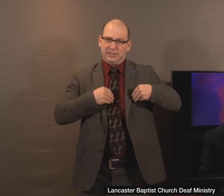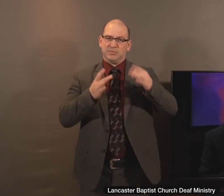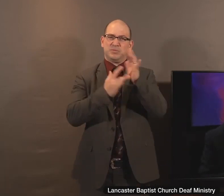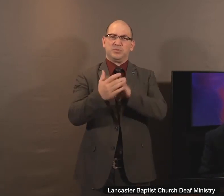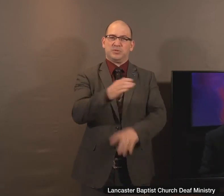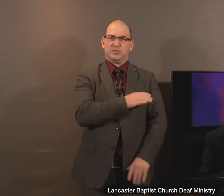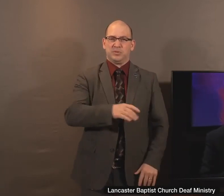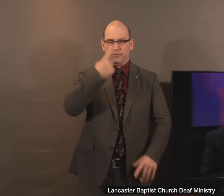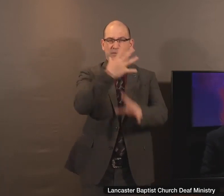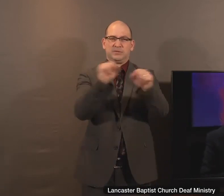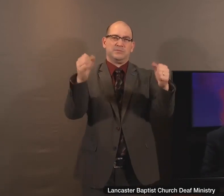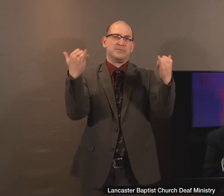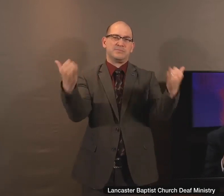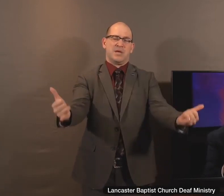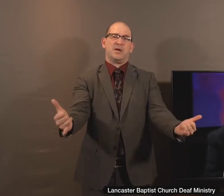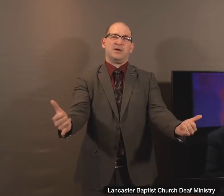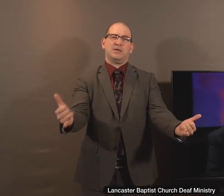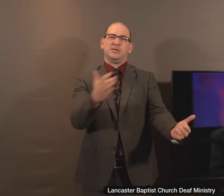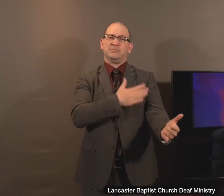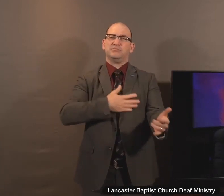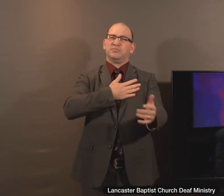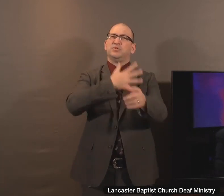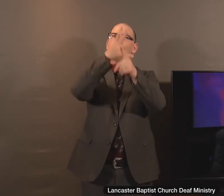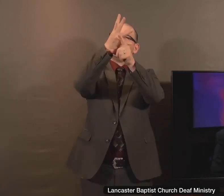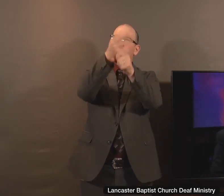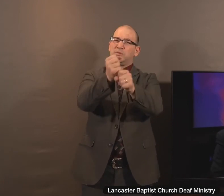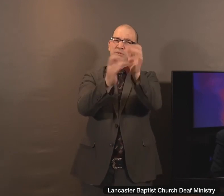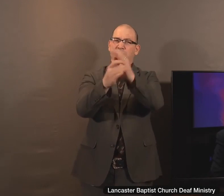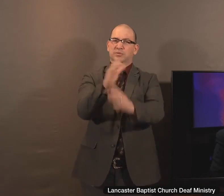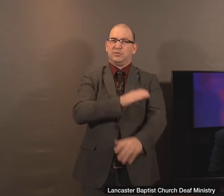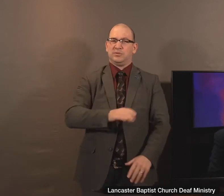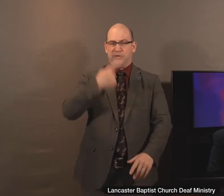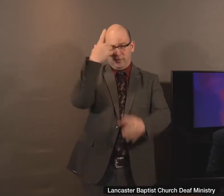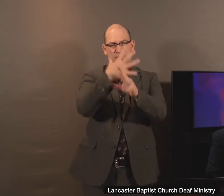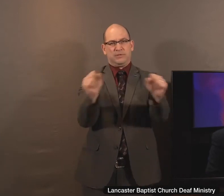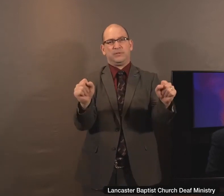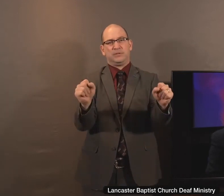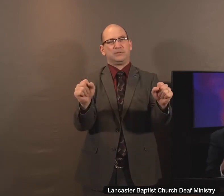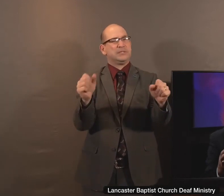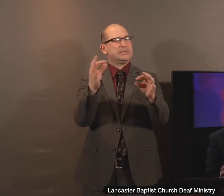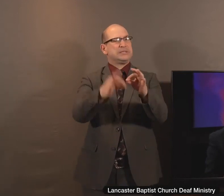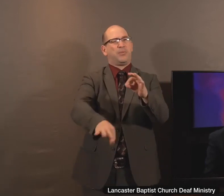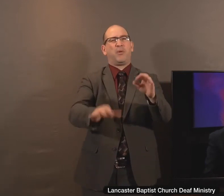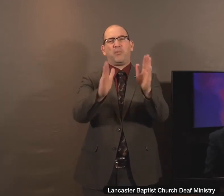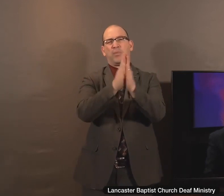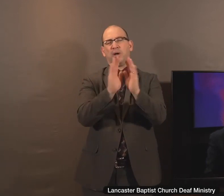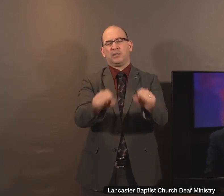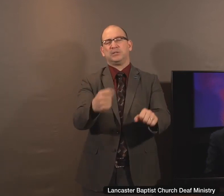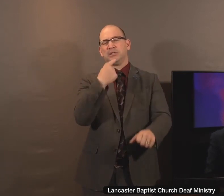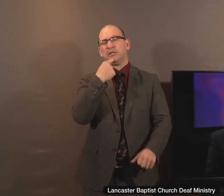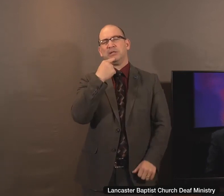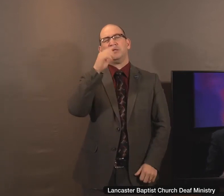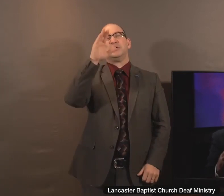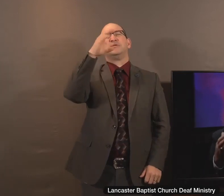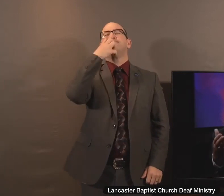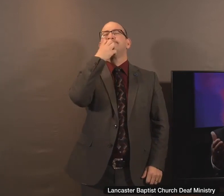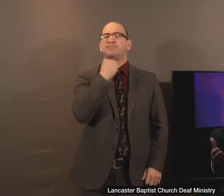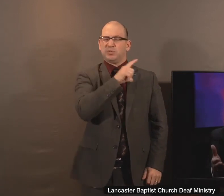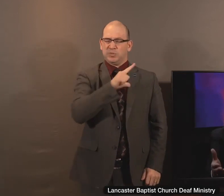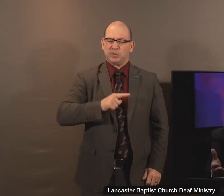now? Would you put faith in him as the woman did? Just simply say to the Lord, dear Lord Jesus, I confess to you that I